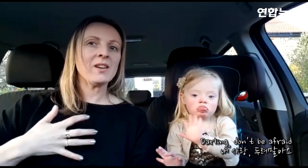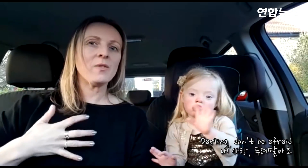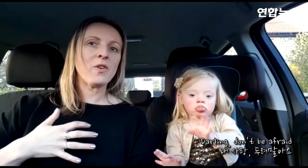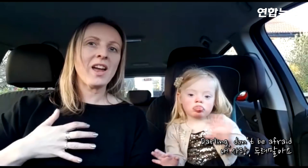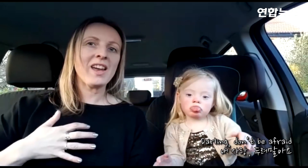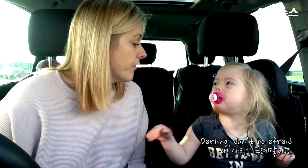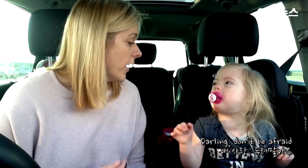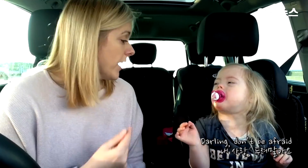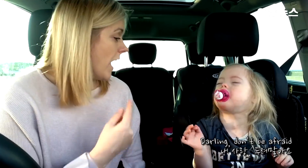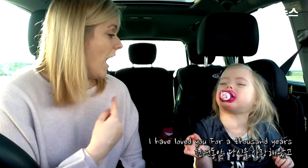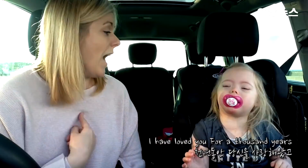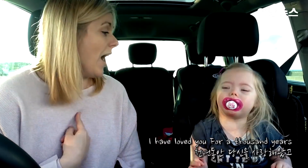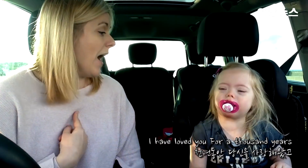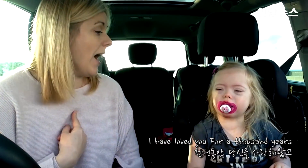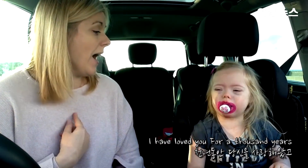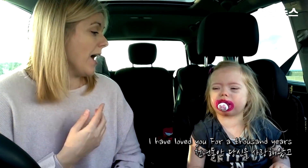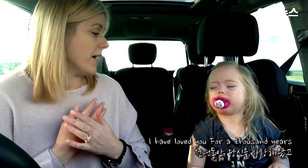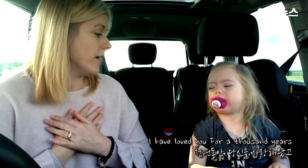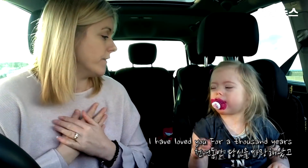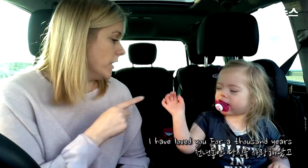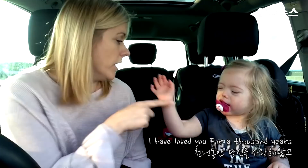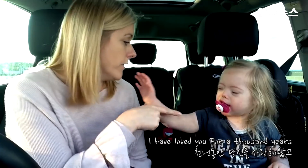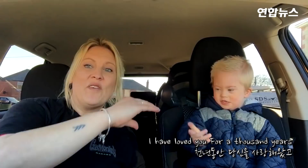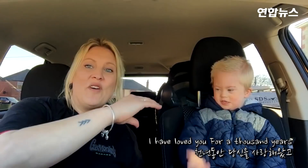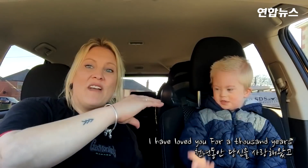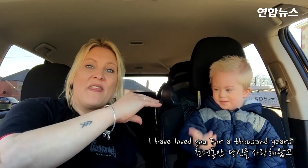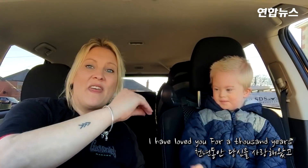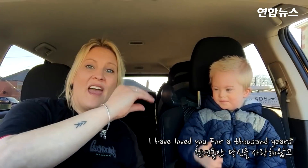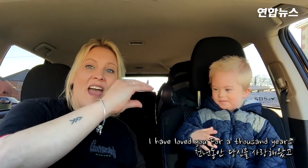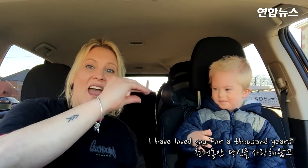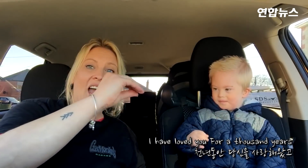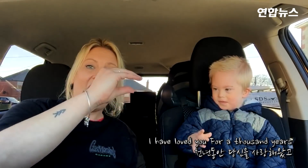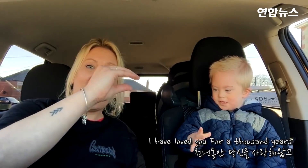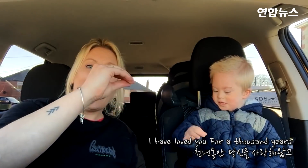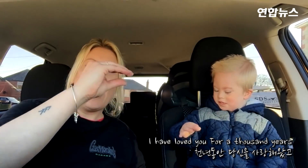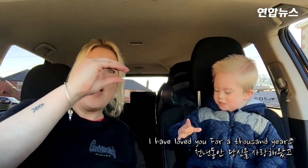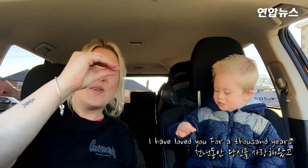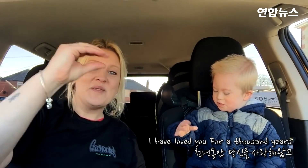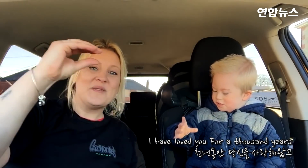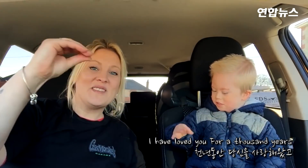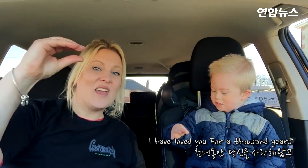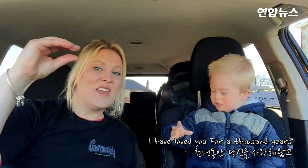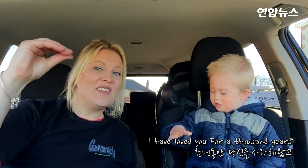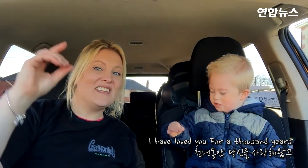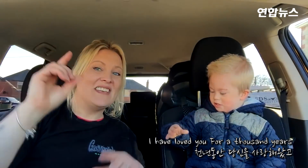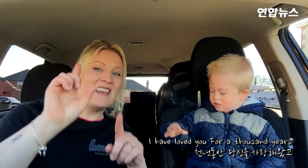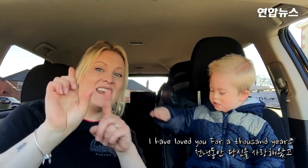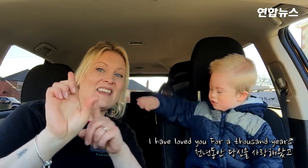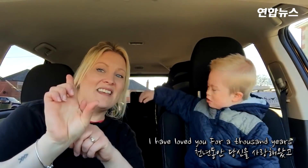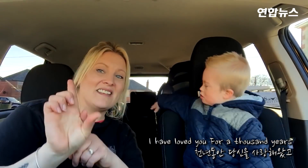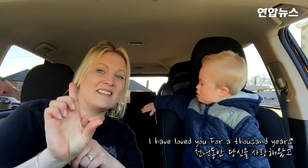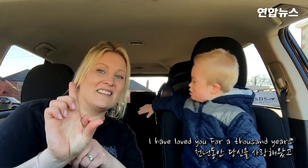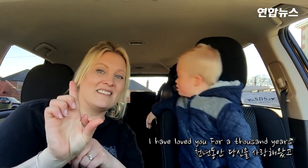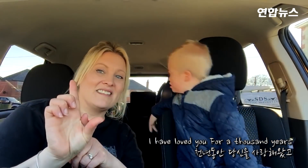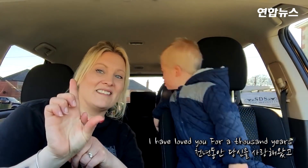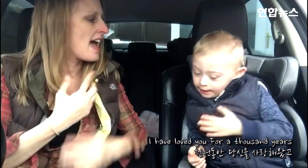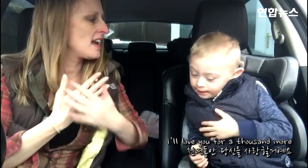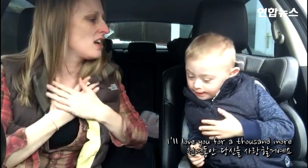be afraid I have loved you for a thousand years I